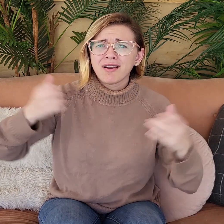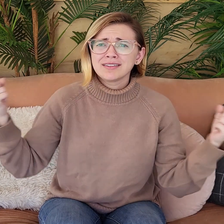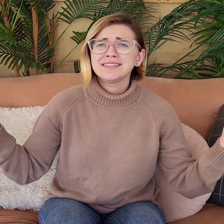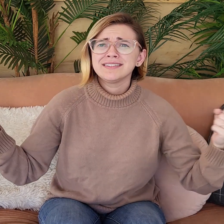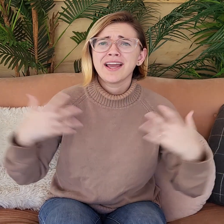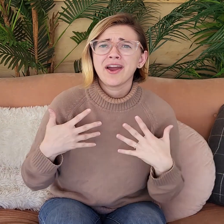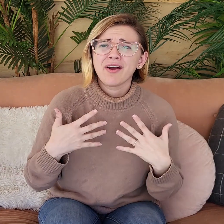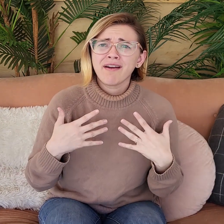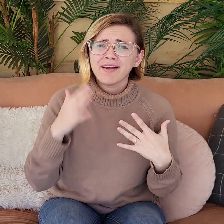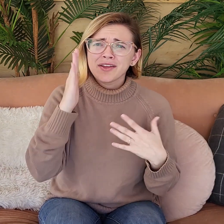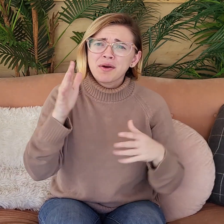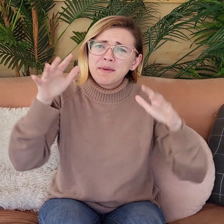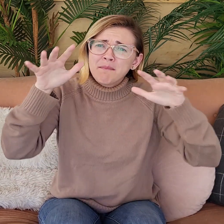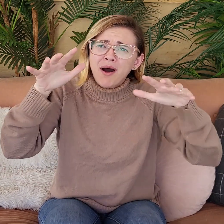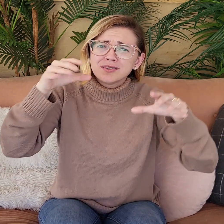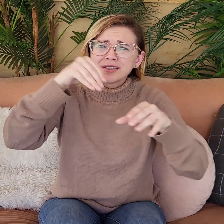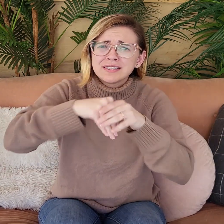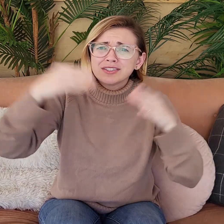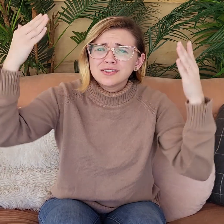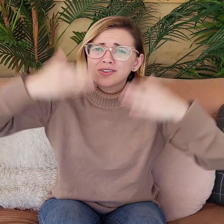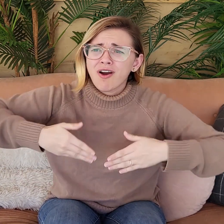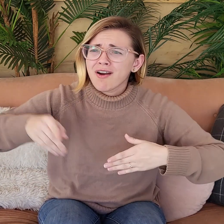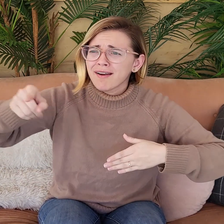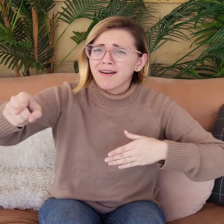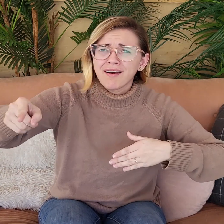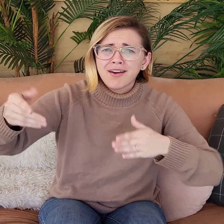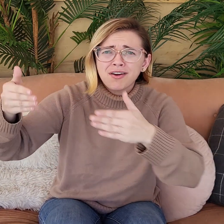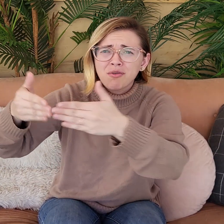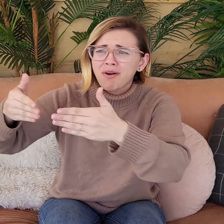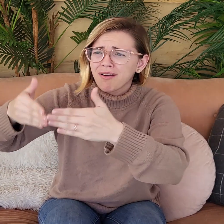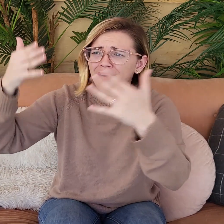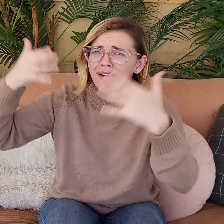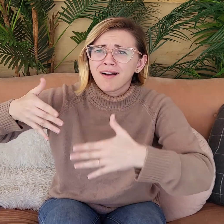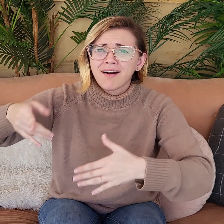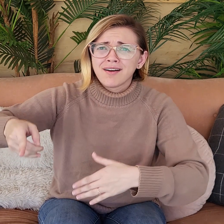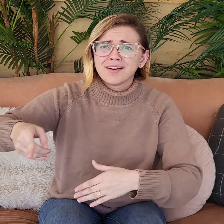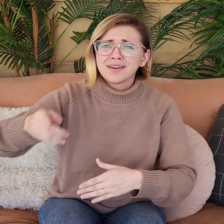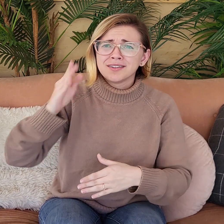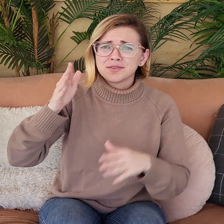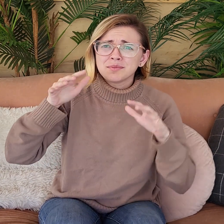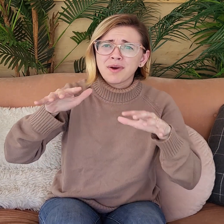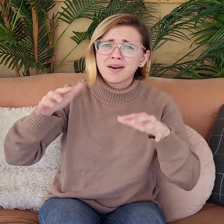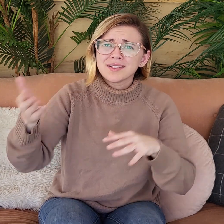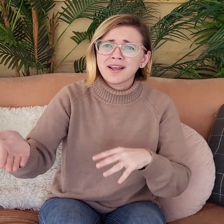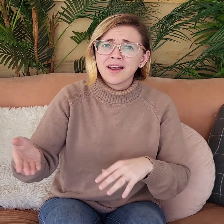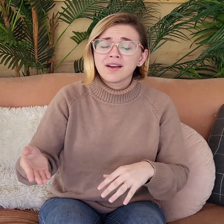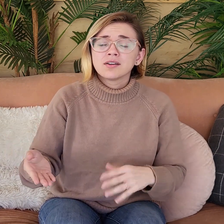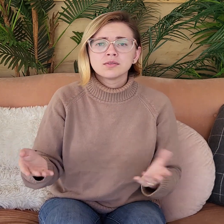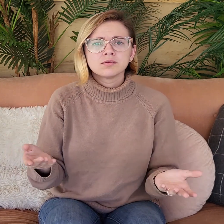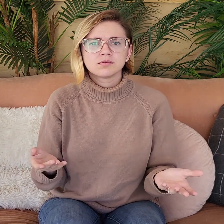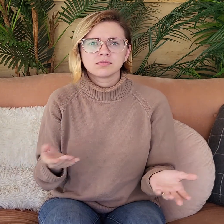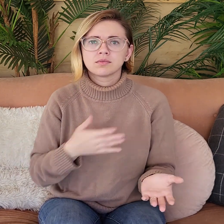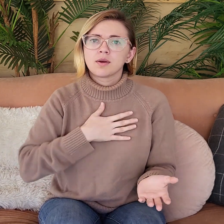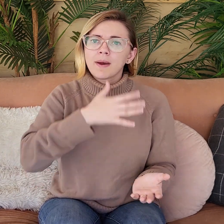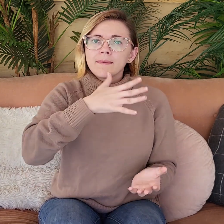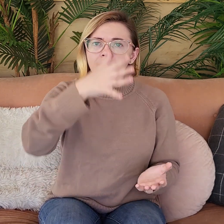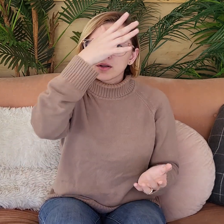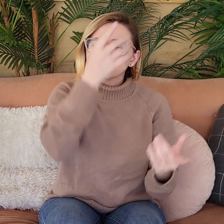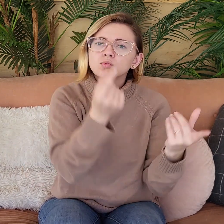scared to sleep because I was so scared of the dark. There's going to be monsters in the dark, in the corners. There's going to be monsters over